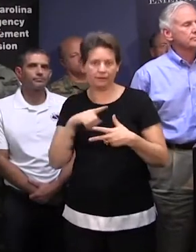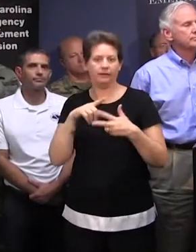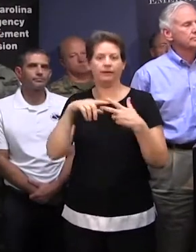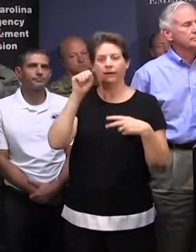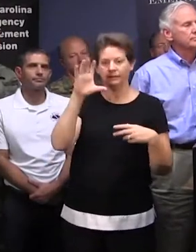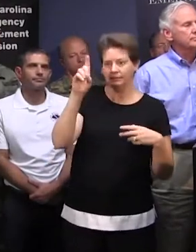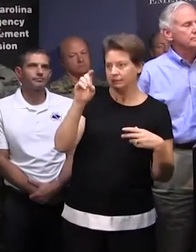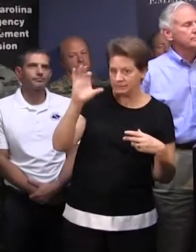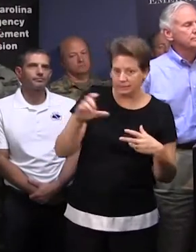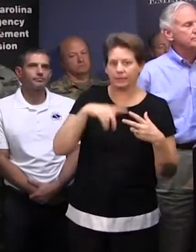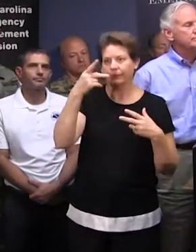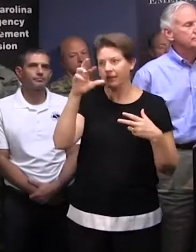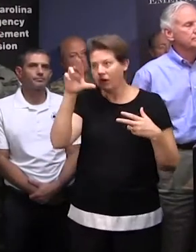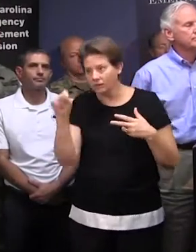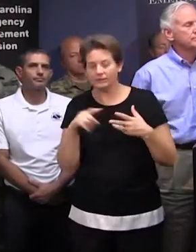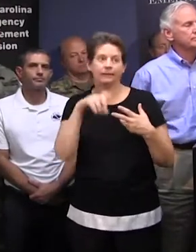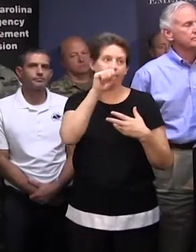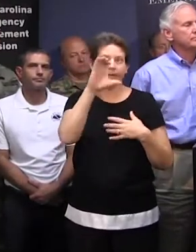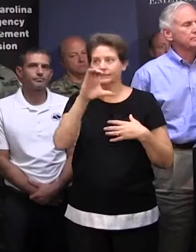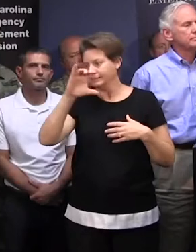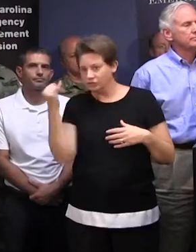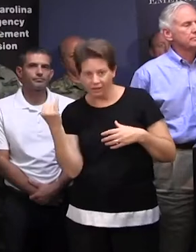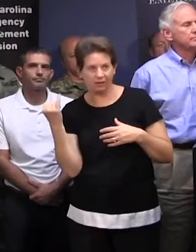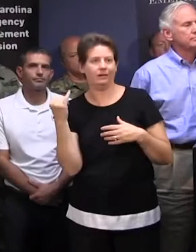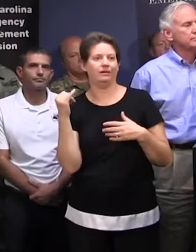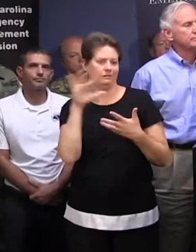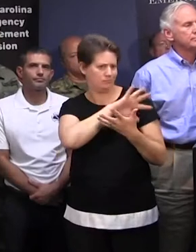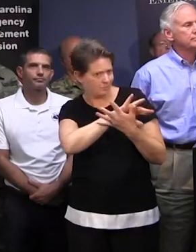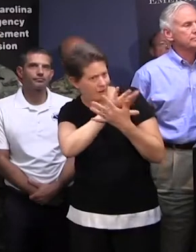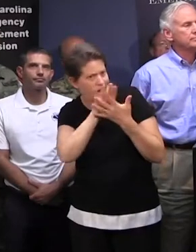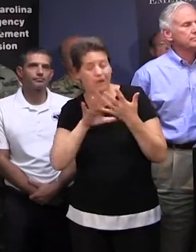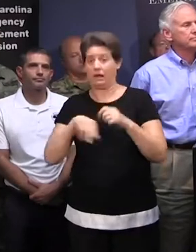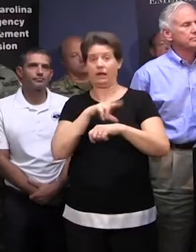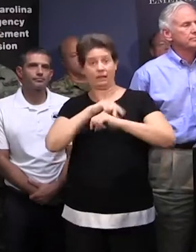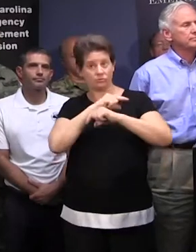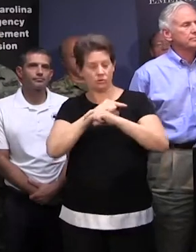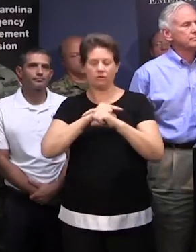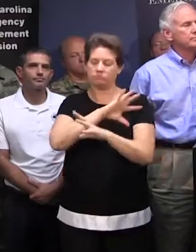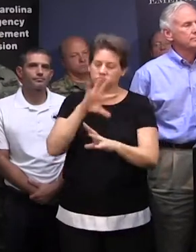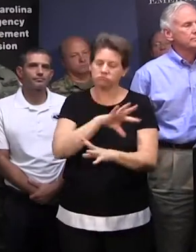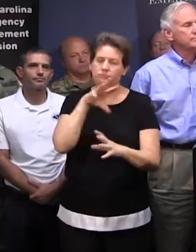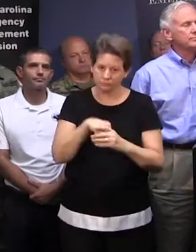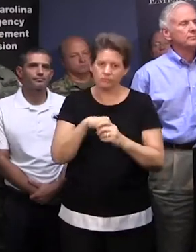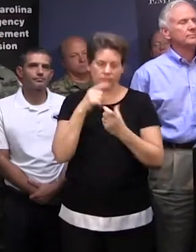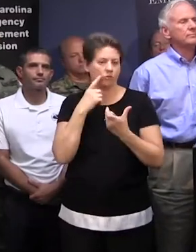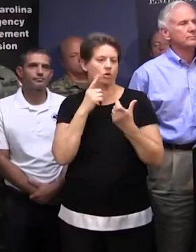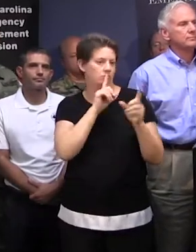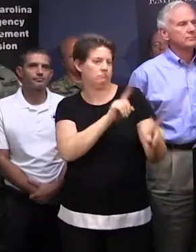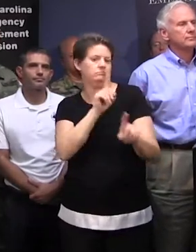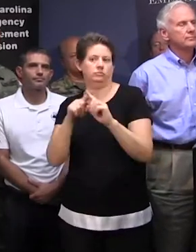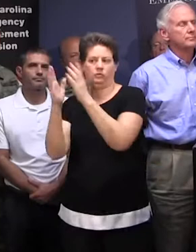SCDC, PRT, and SCCJA, along with the National Guard, are fulfilling these requests.